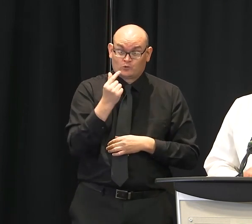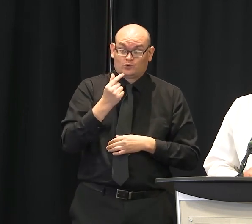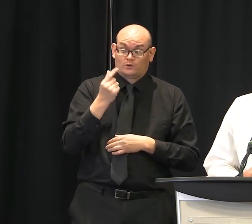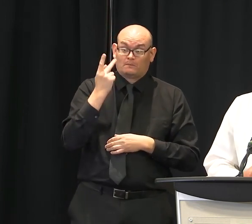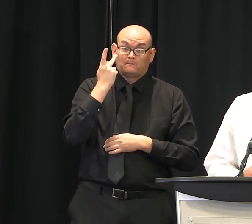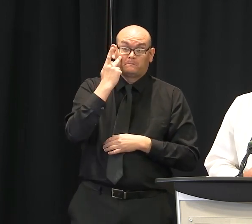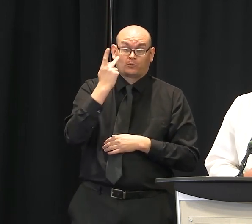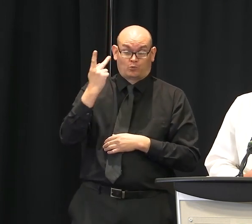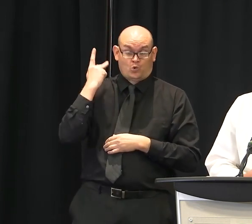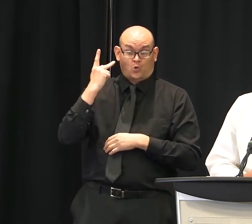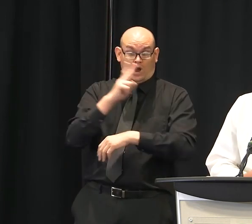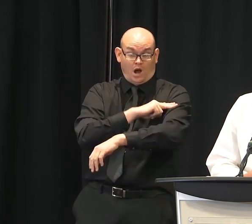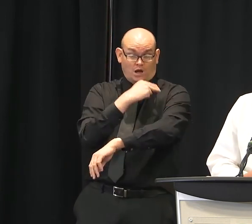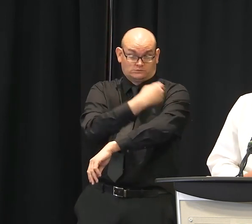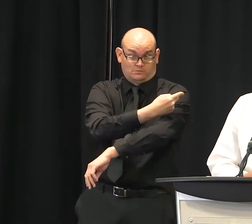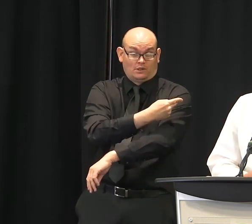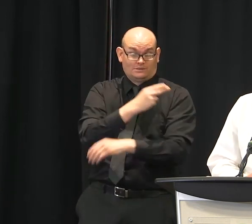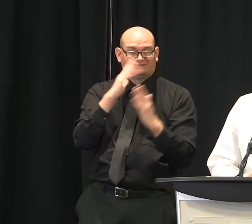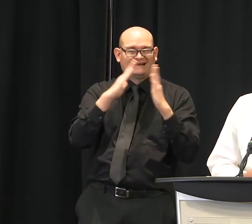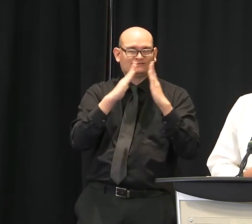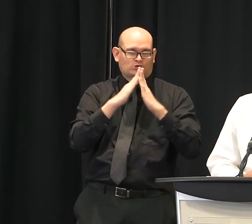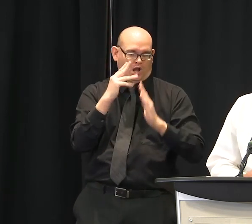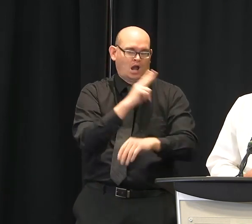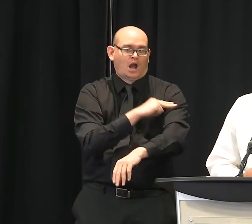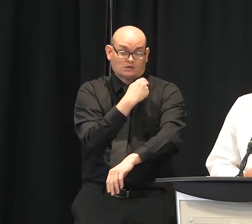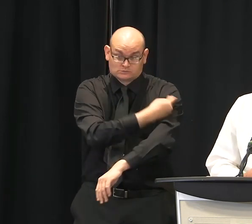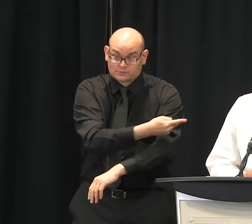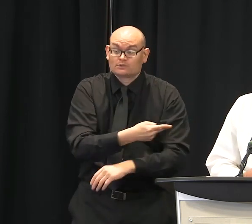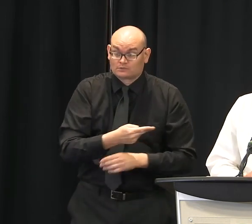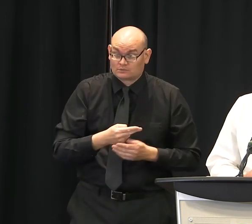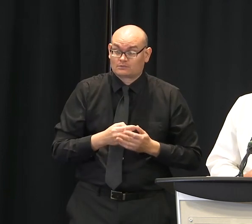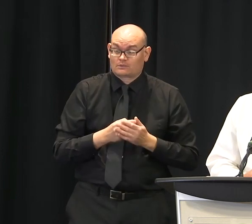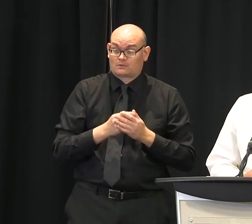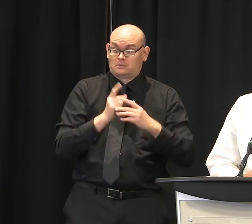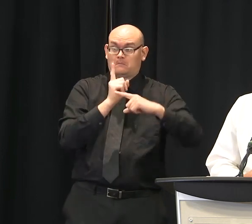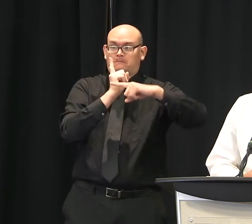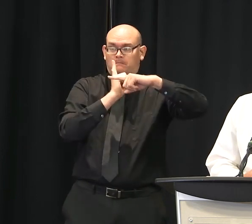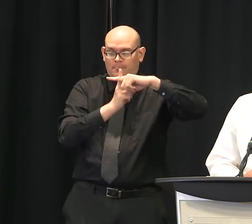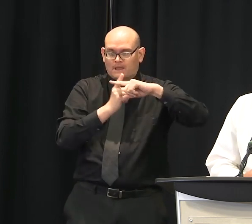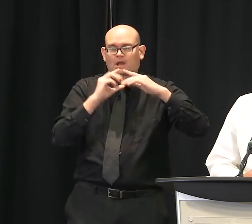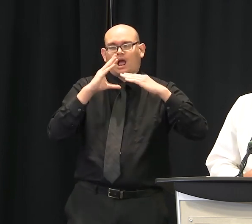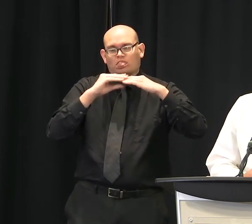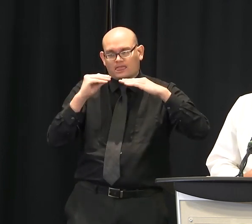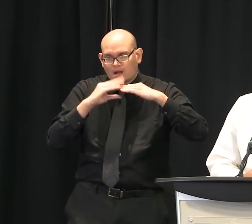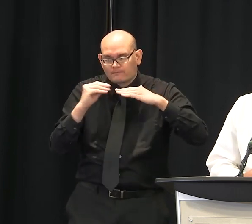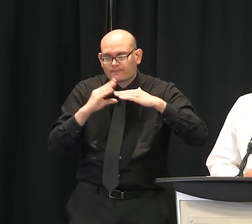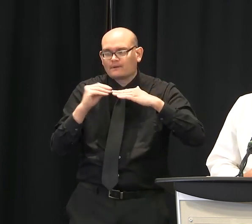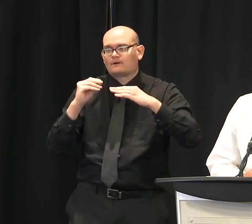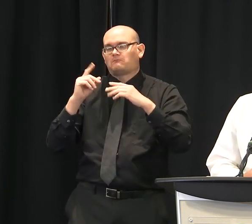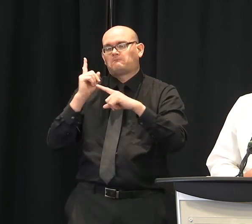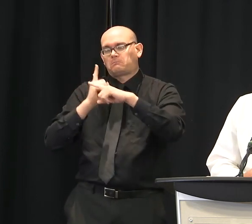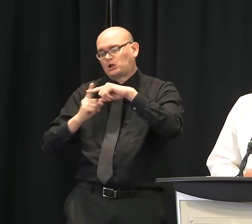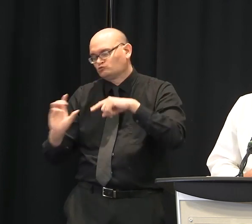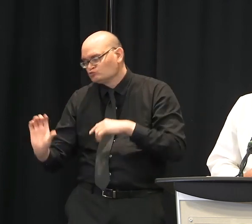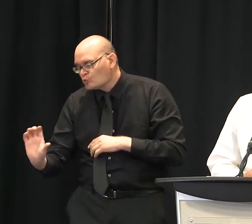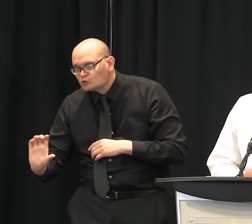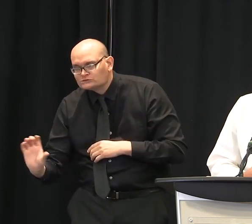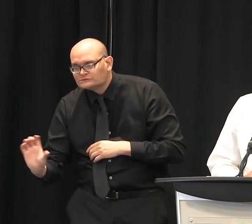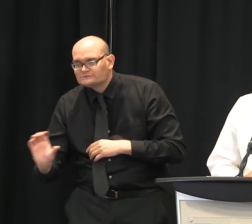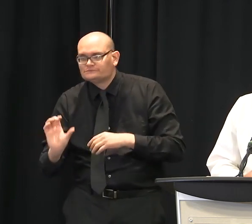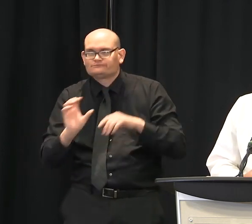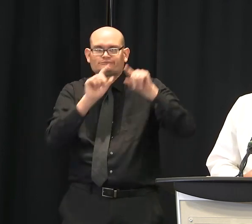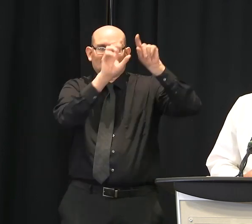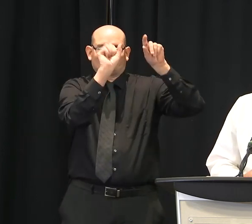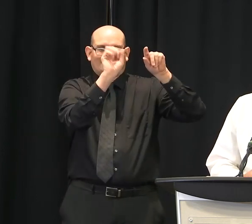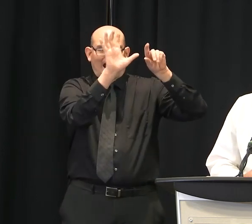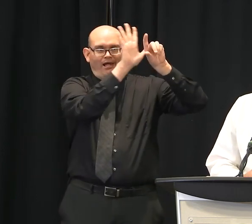actively testing through that. From the standpoint of PPE, we have a very adequate supply of personal